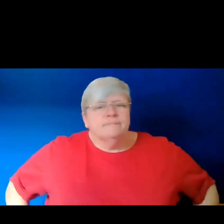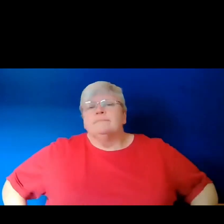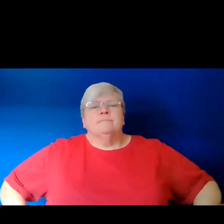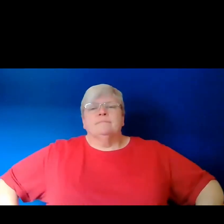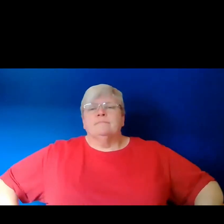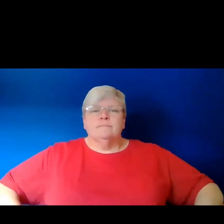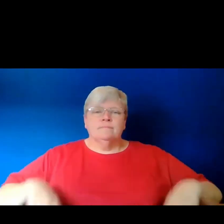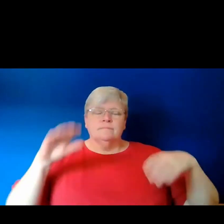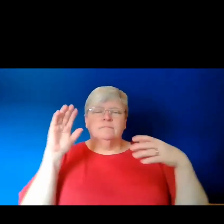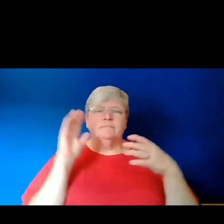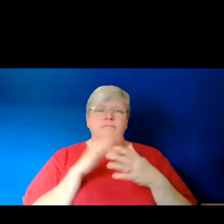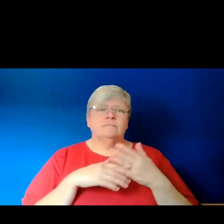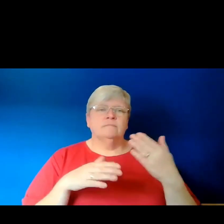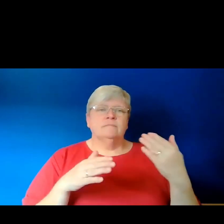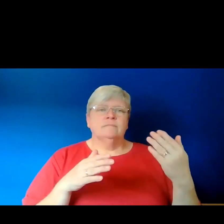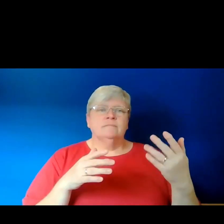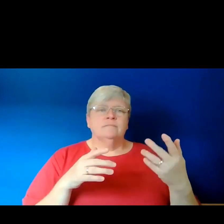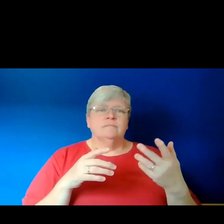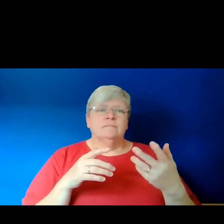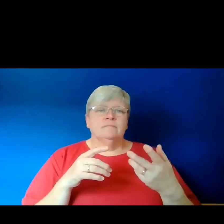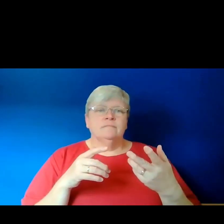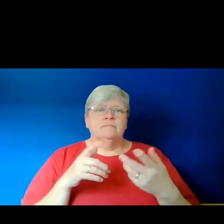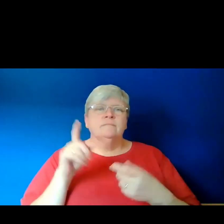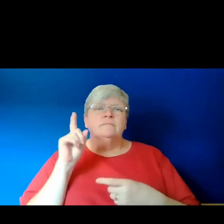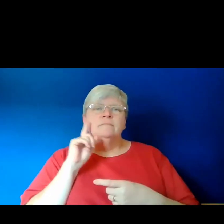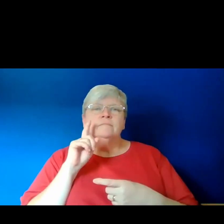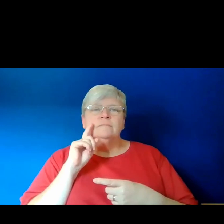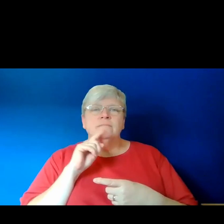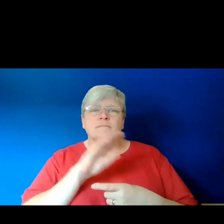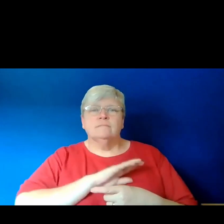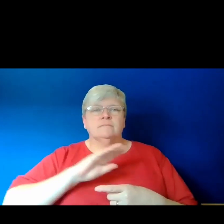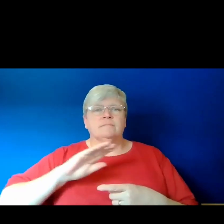From Zhu Thi Trinh, or the Lady General clad in golden robe.